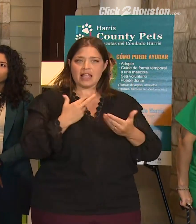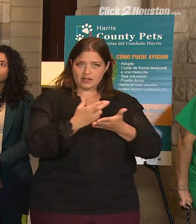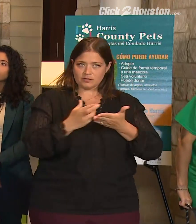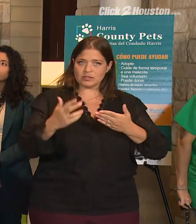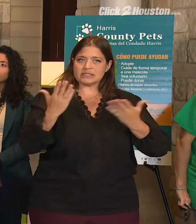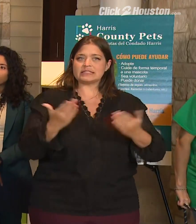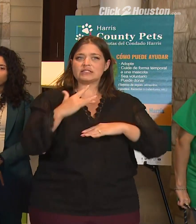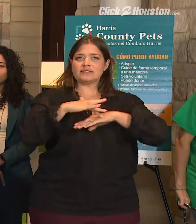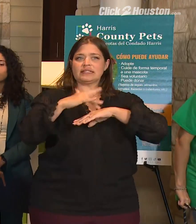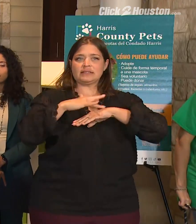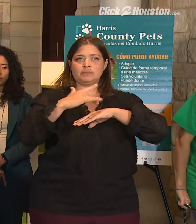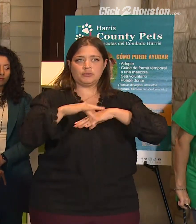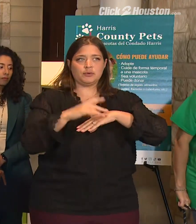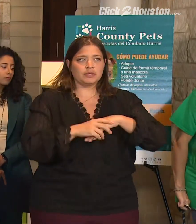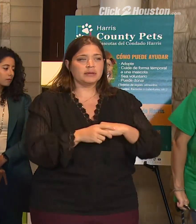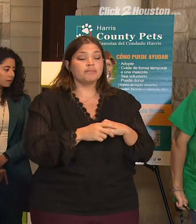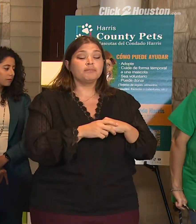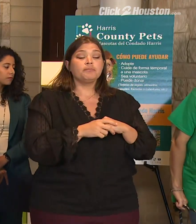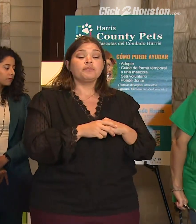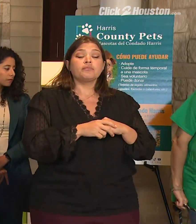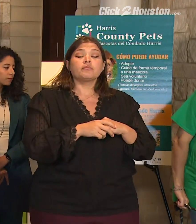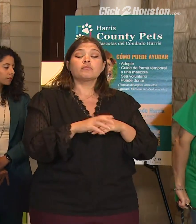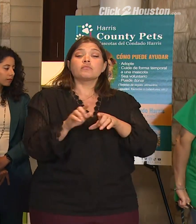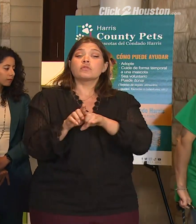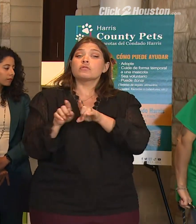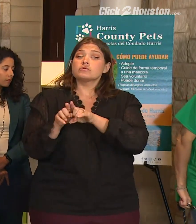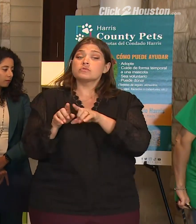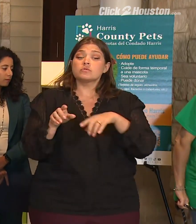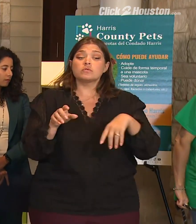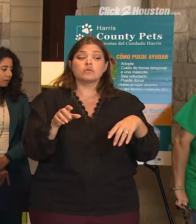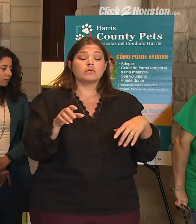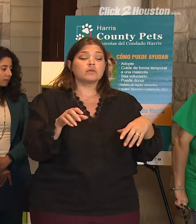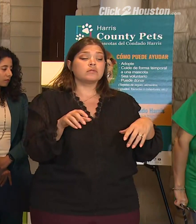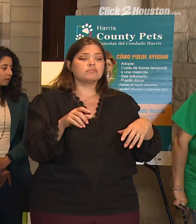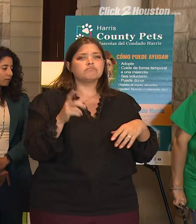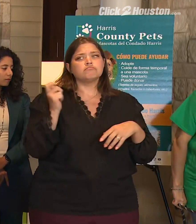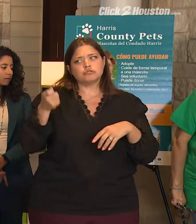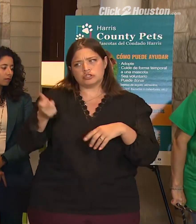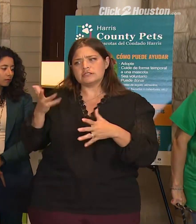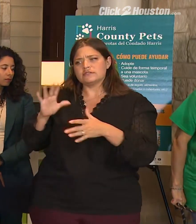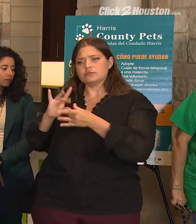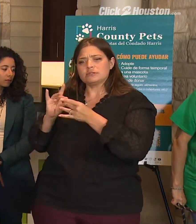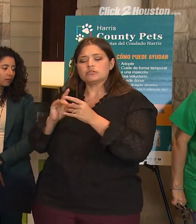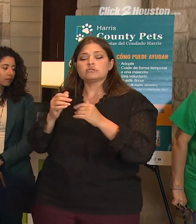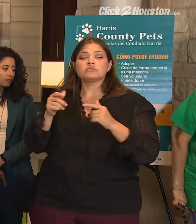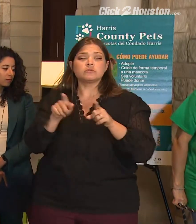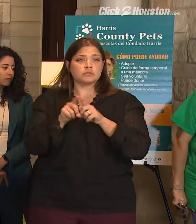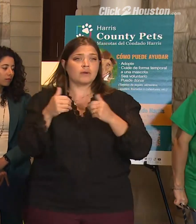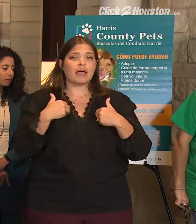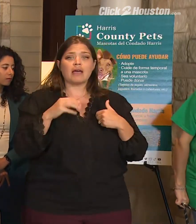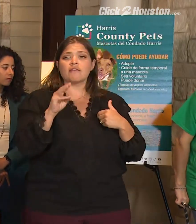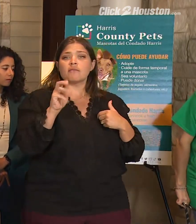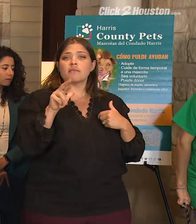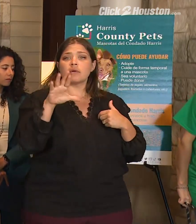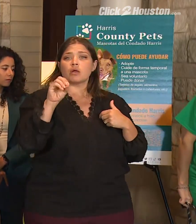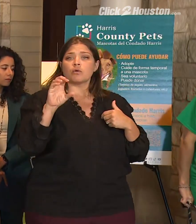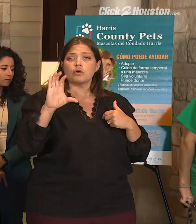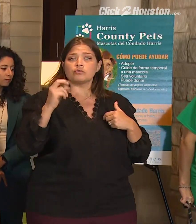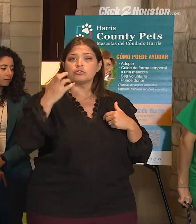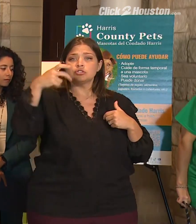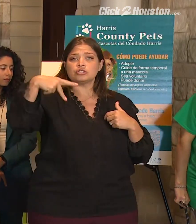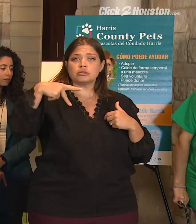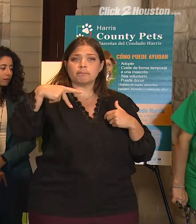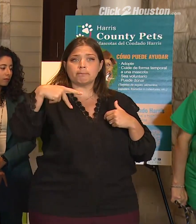to you as well. But also making sure that, as the judge mentioned, the microchipping is also available to you.